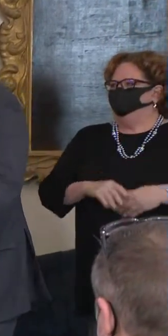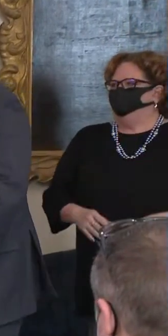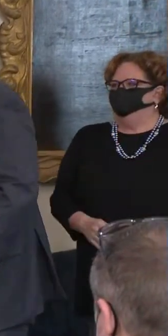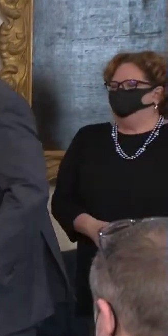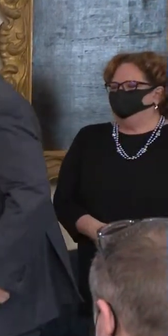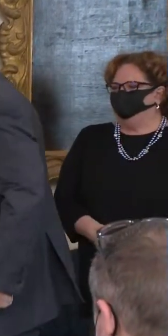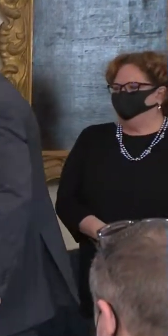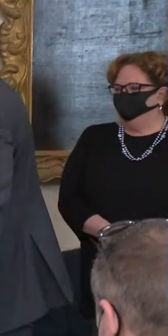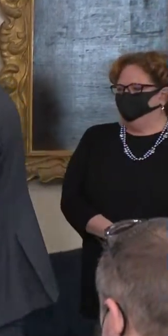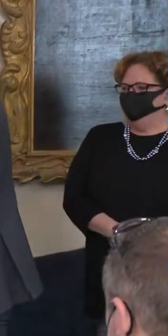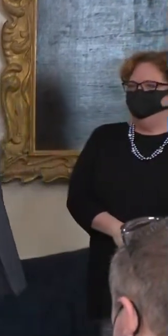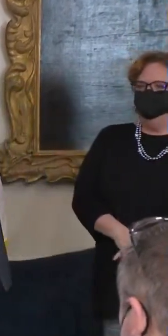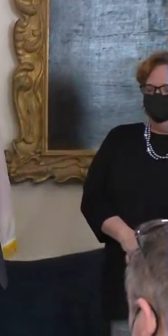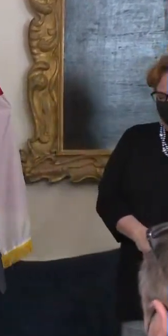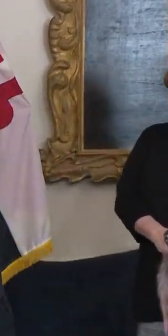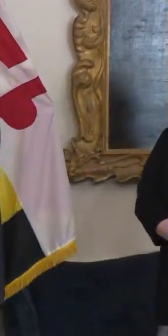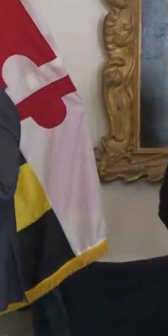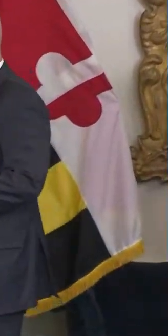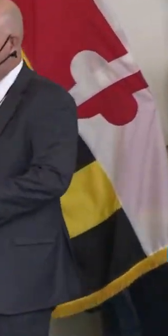Thank you. Good luck.